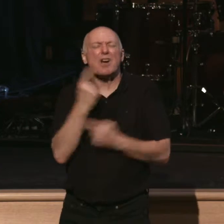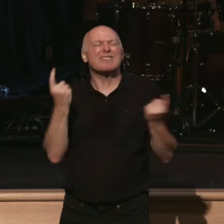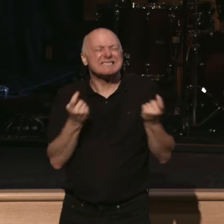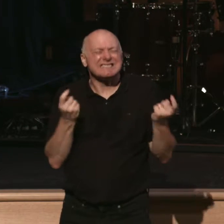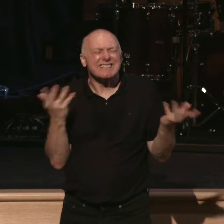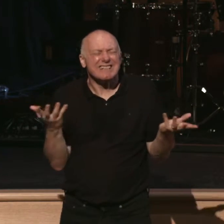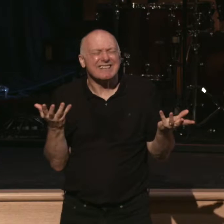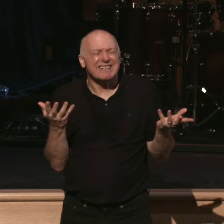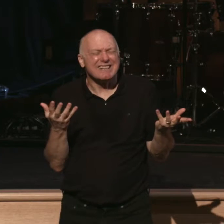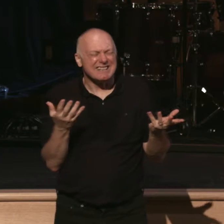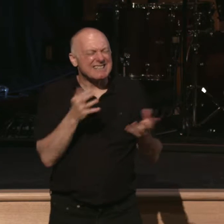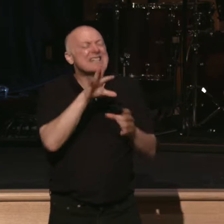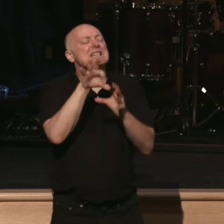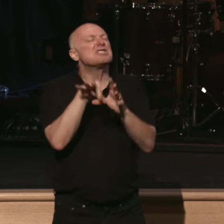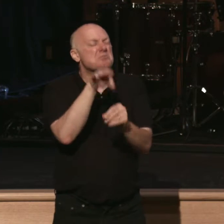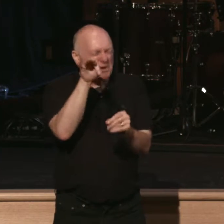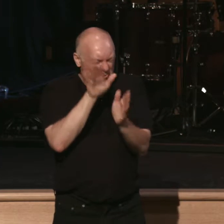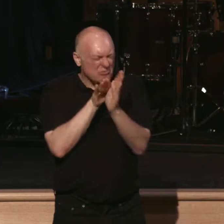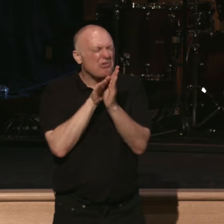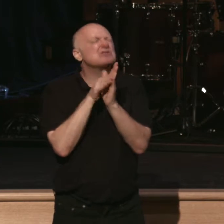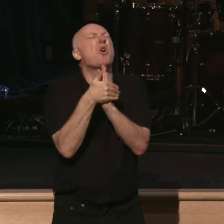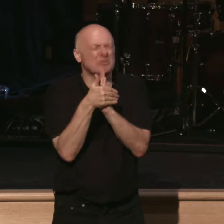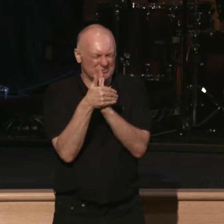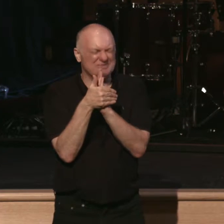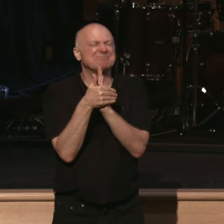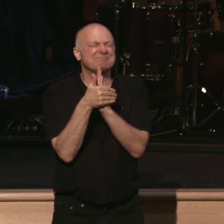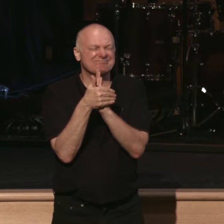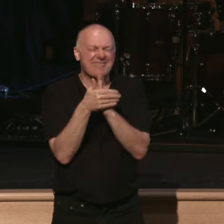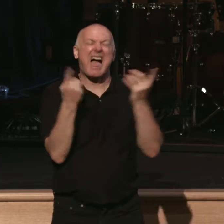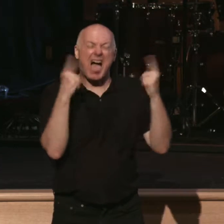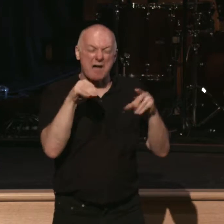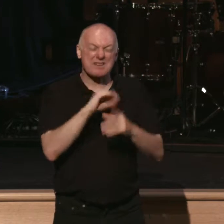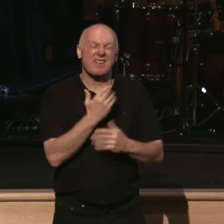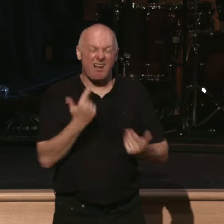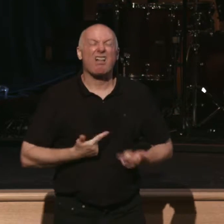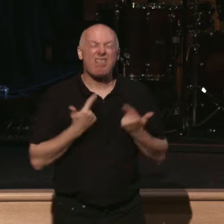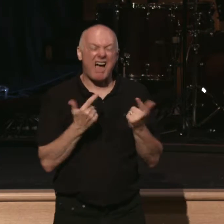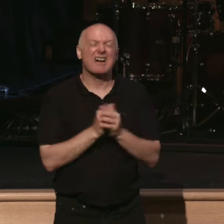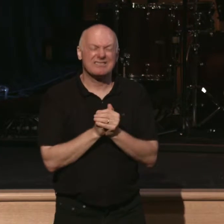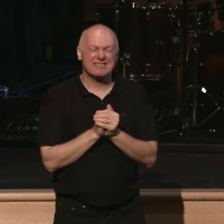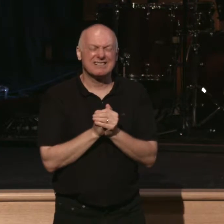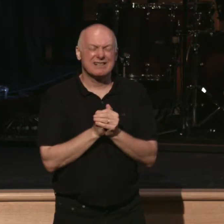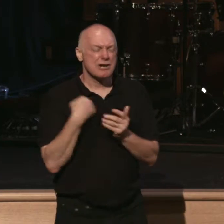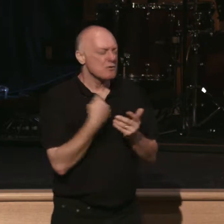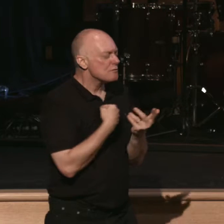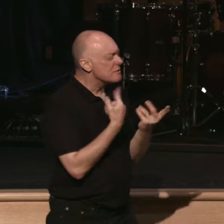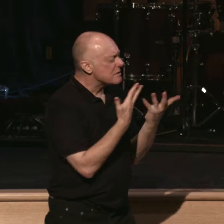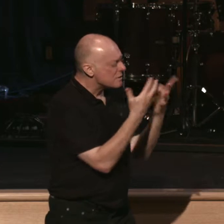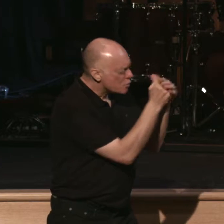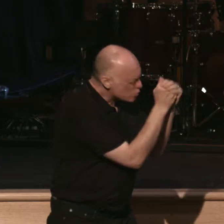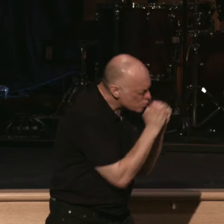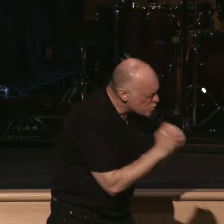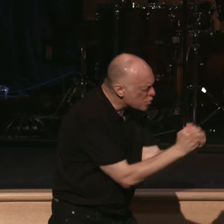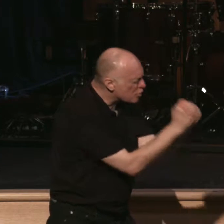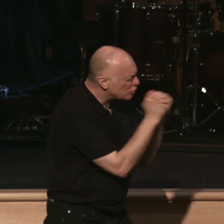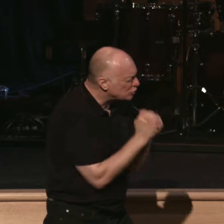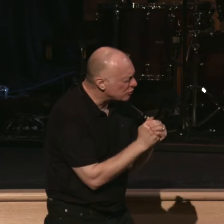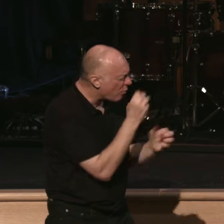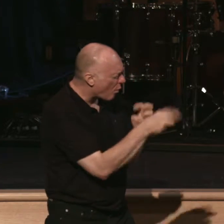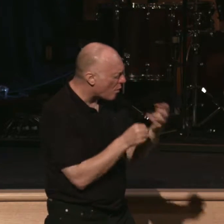There's spiritual adultery happening in our lives. God, there's idolatry happening in our lives. Help us, God, to hate